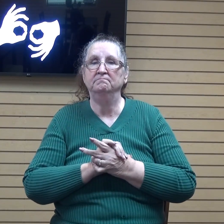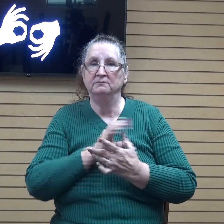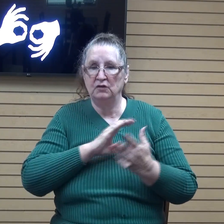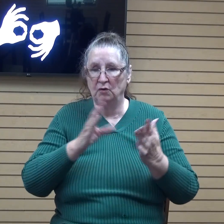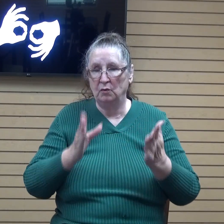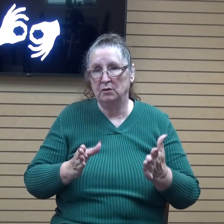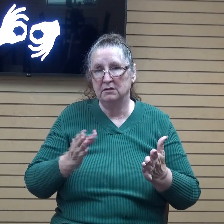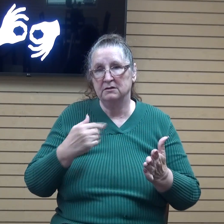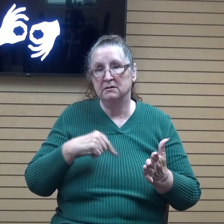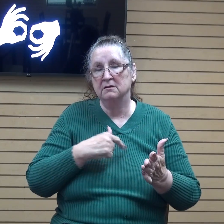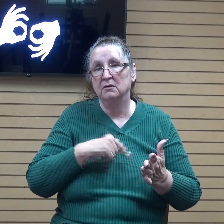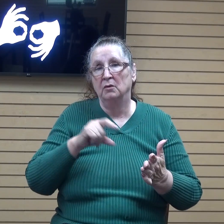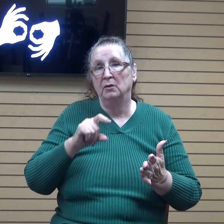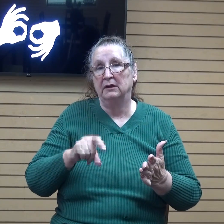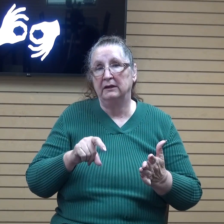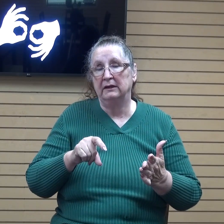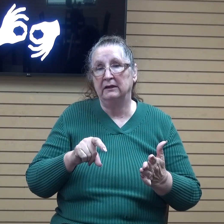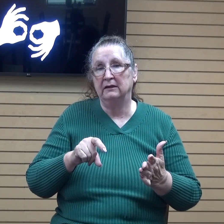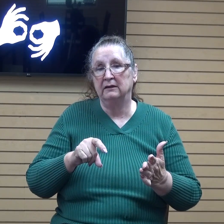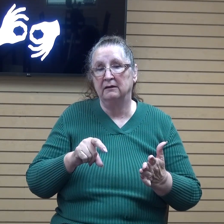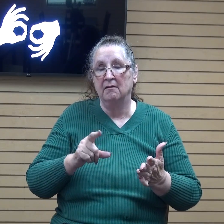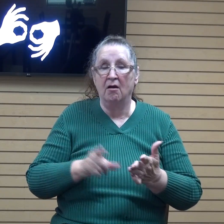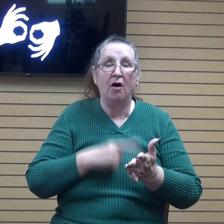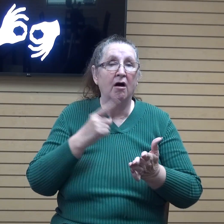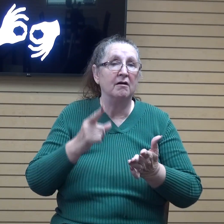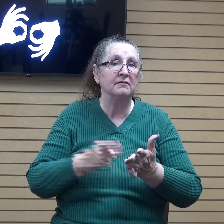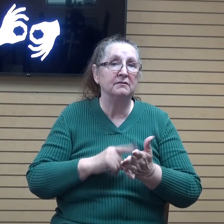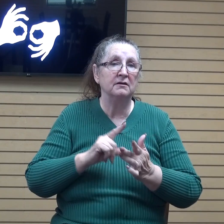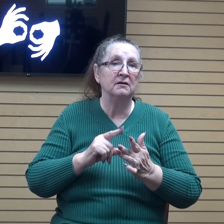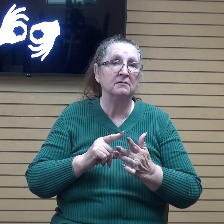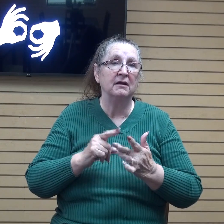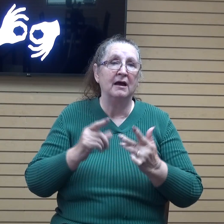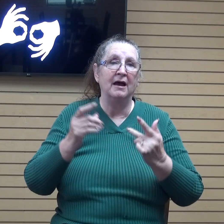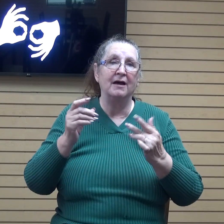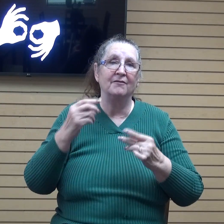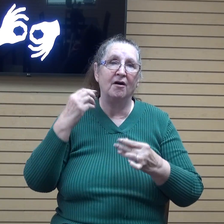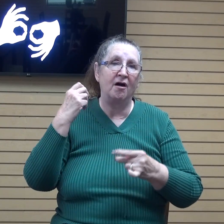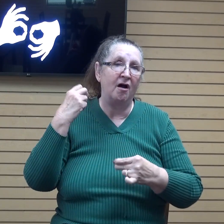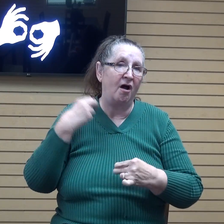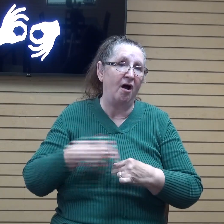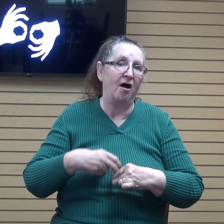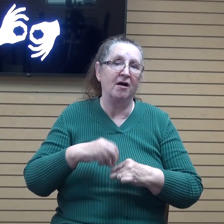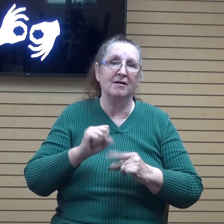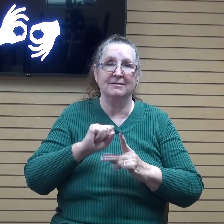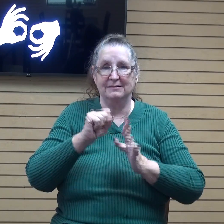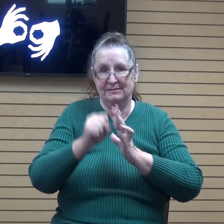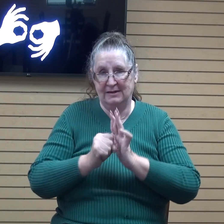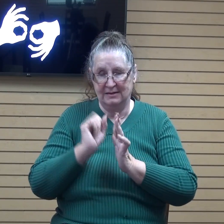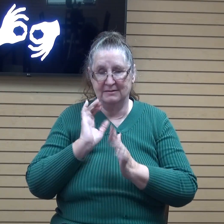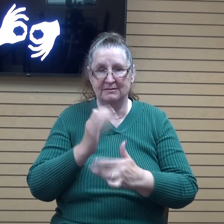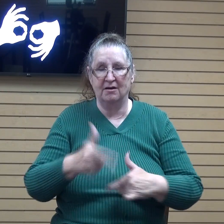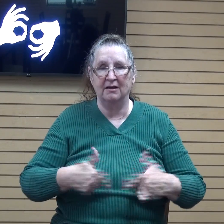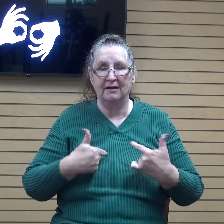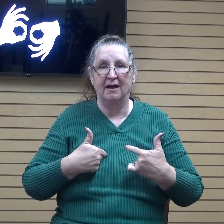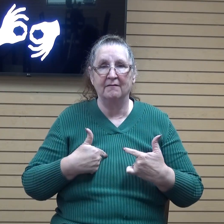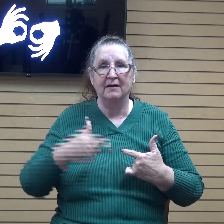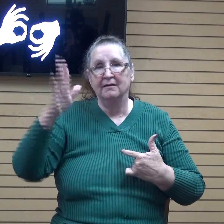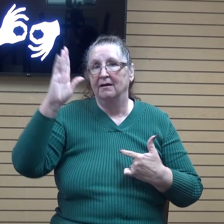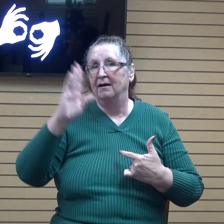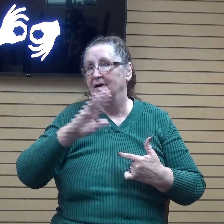i mean we we will oftentimes go through these difficult seasons right um and god never promises us